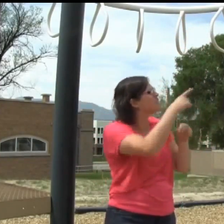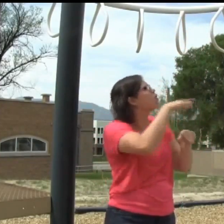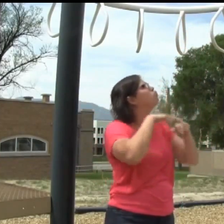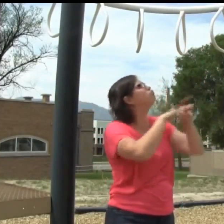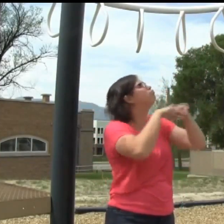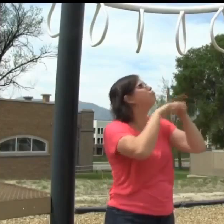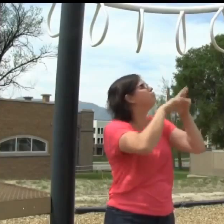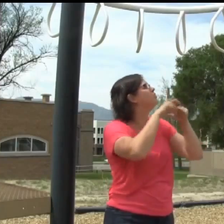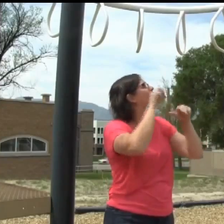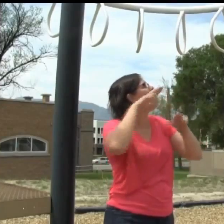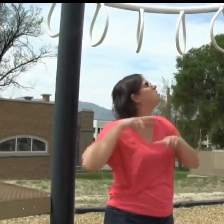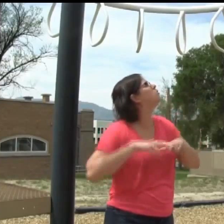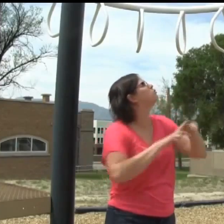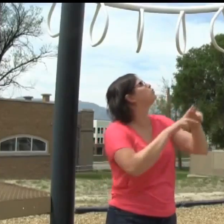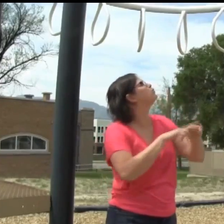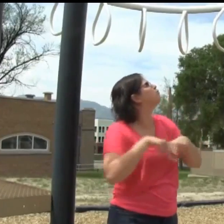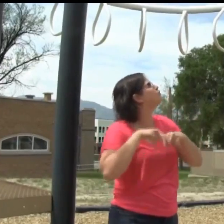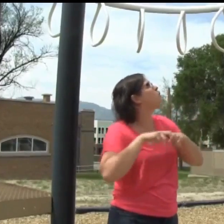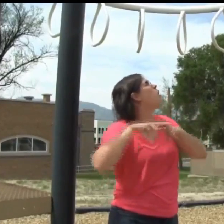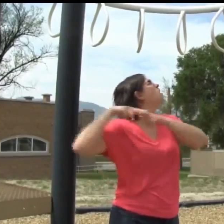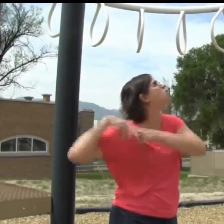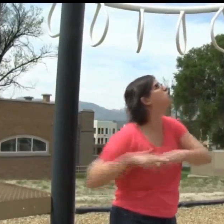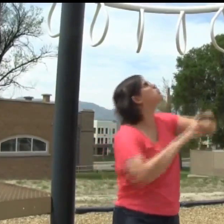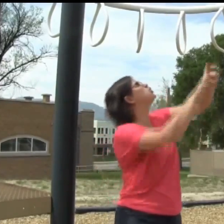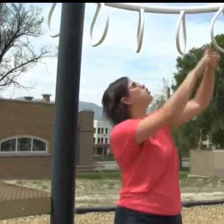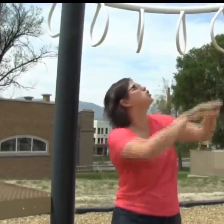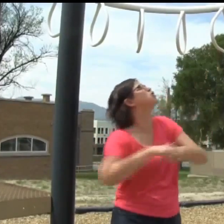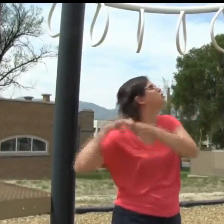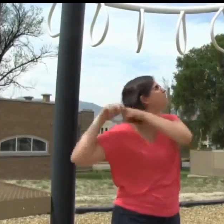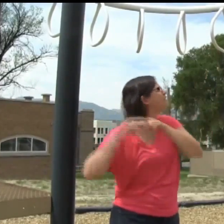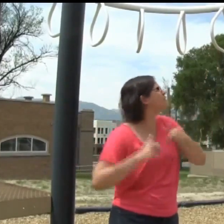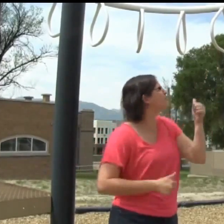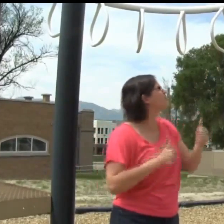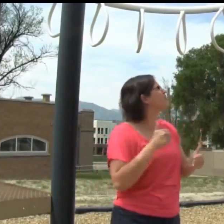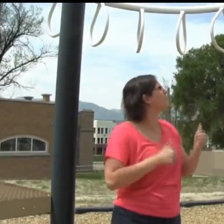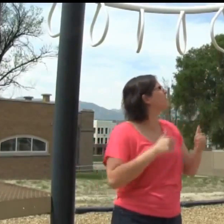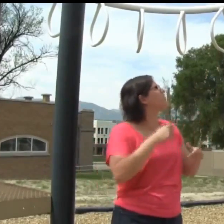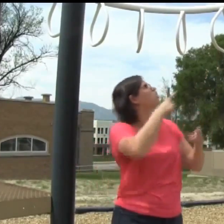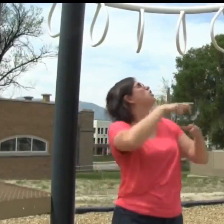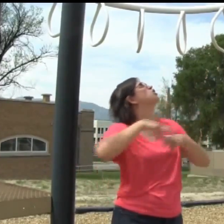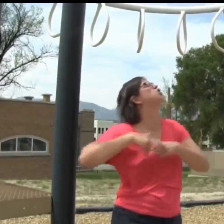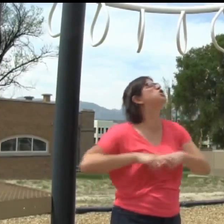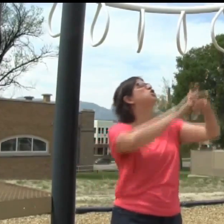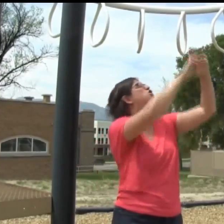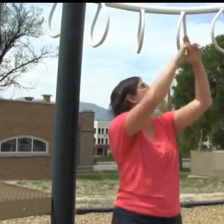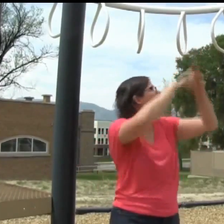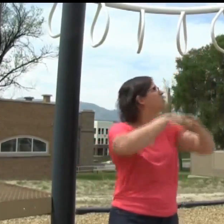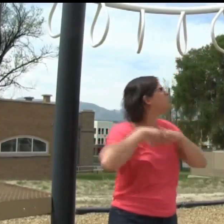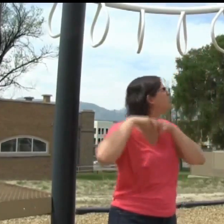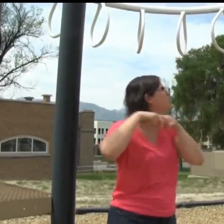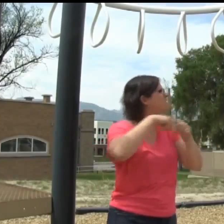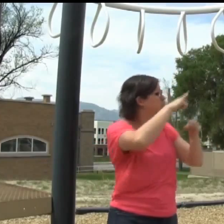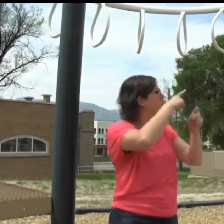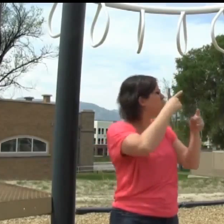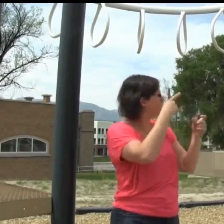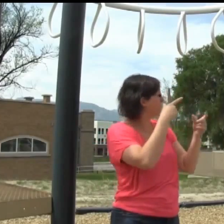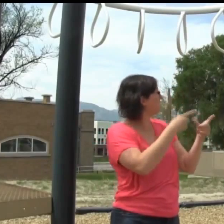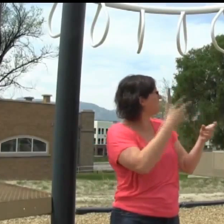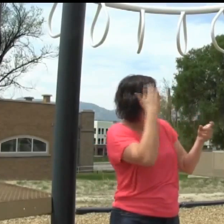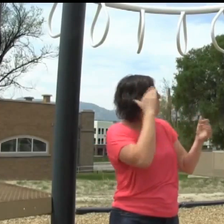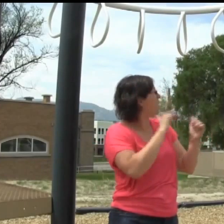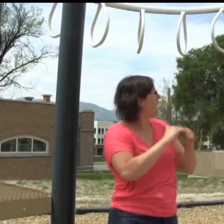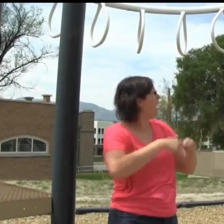Oh, you like that, huh? Or do you just like to swing a little bit? Or really, really high? Really high?